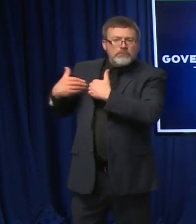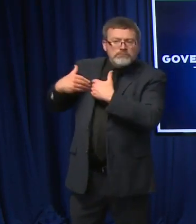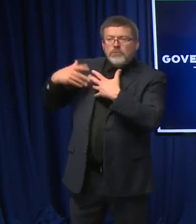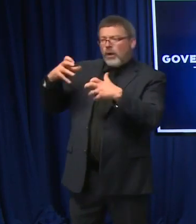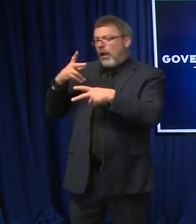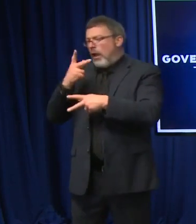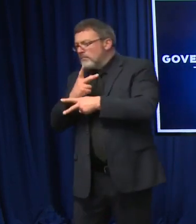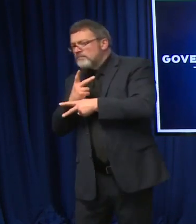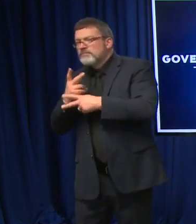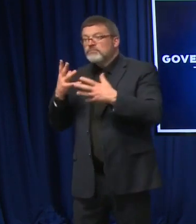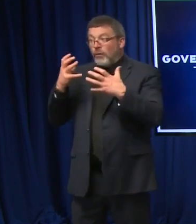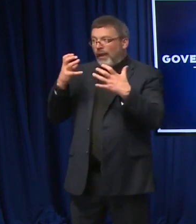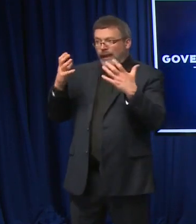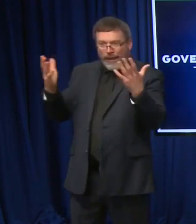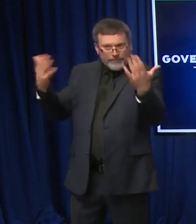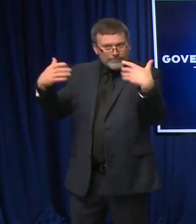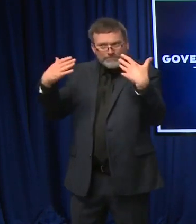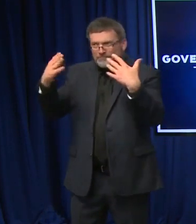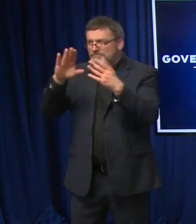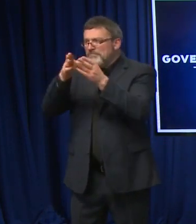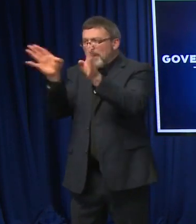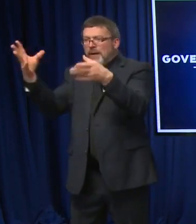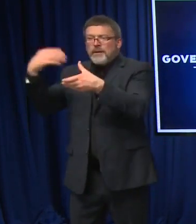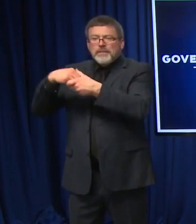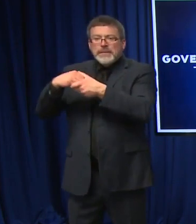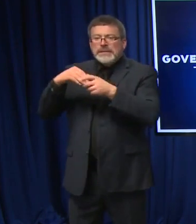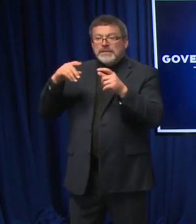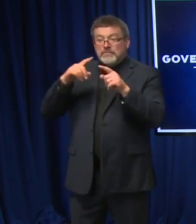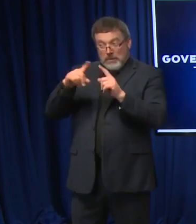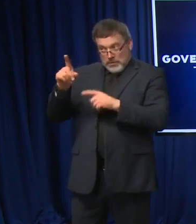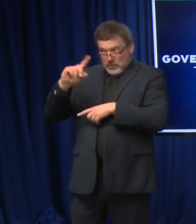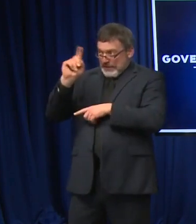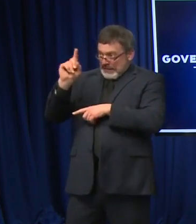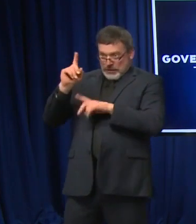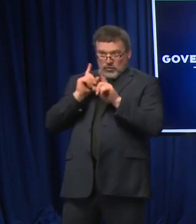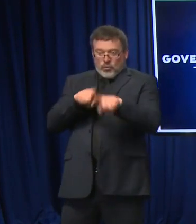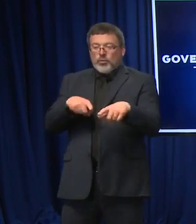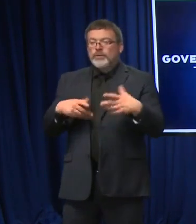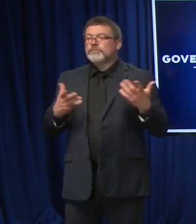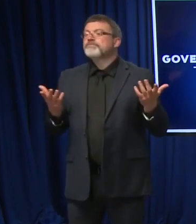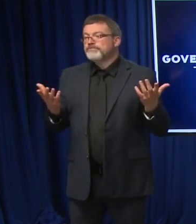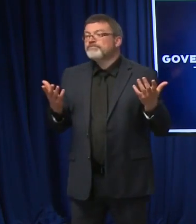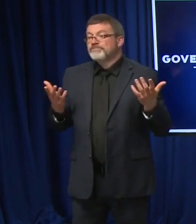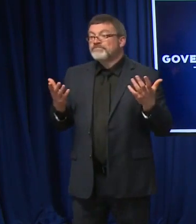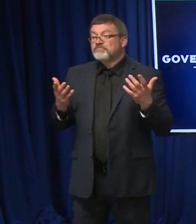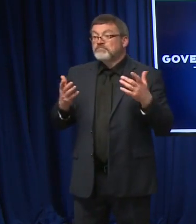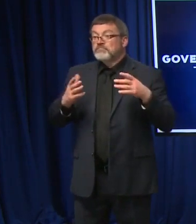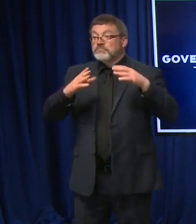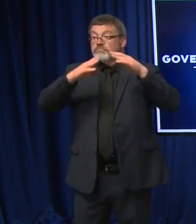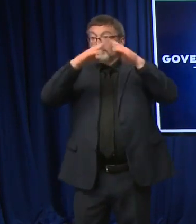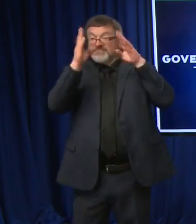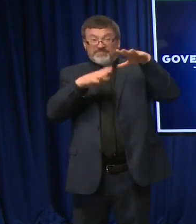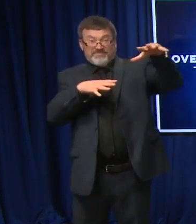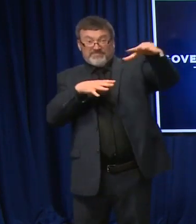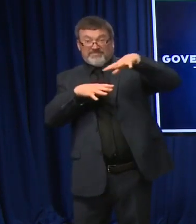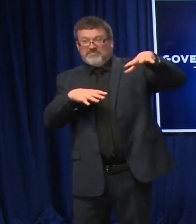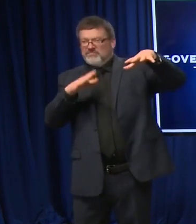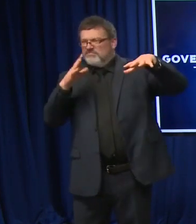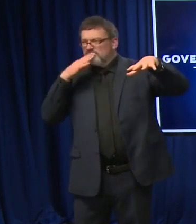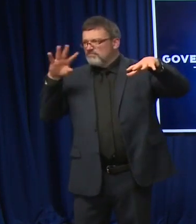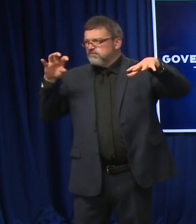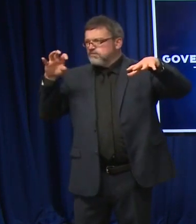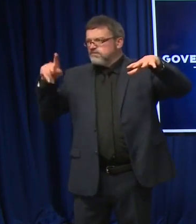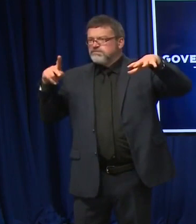opinions about it, and they're also trying to find locations. Remember, especially with the House of Representatives, there's over 400 of them, and to provide a space